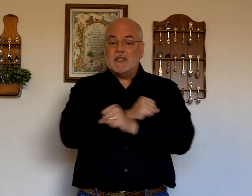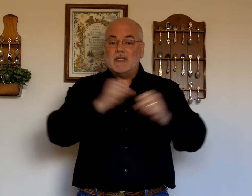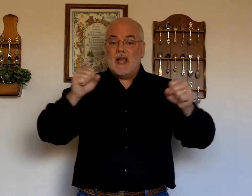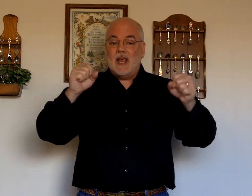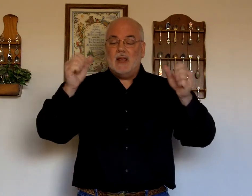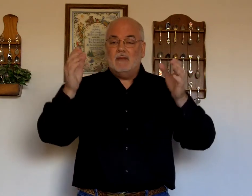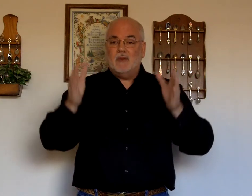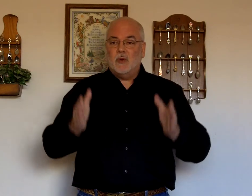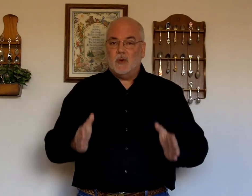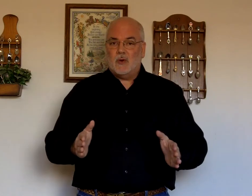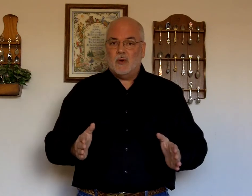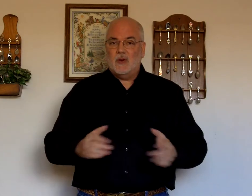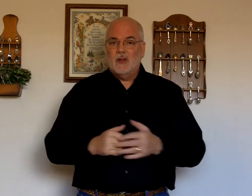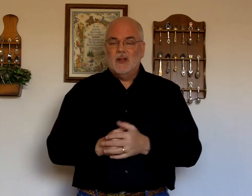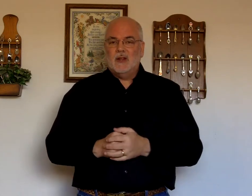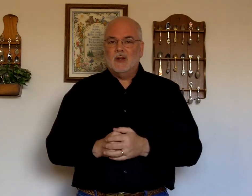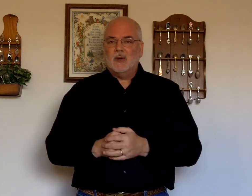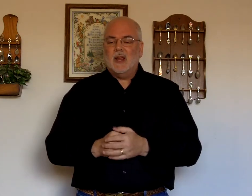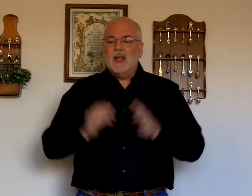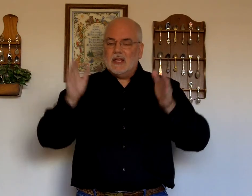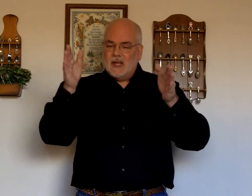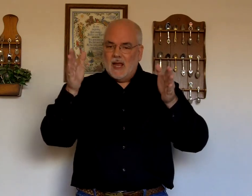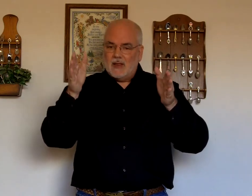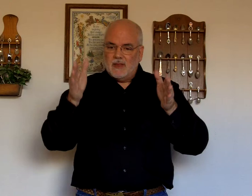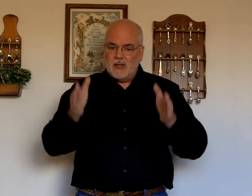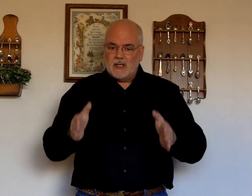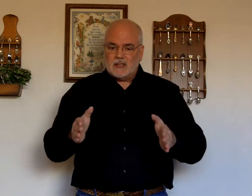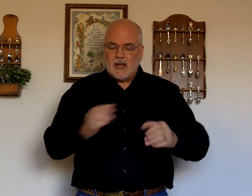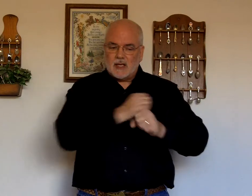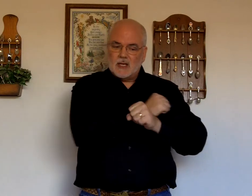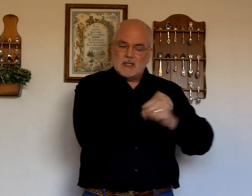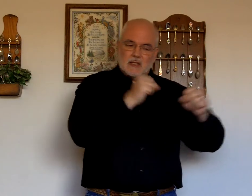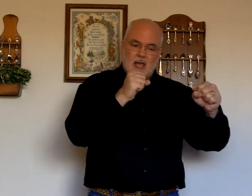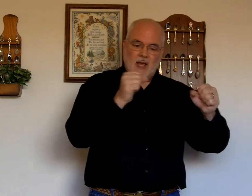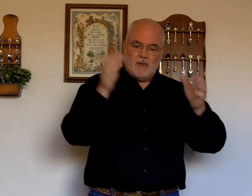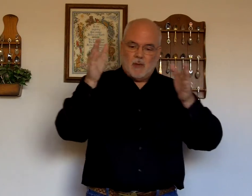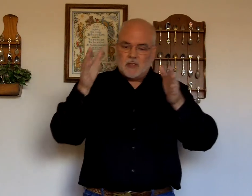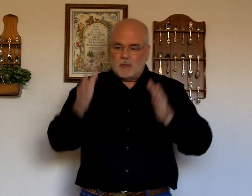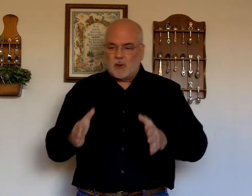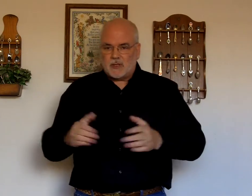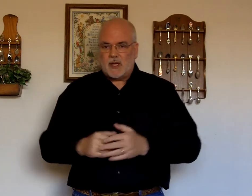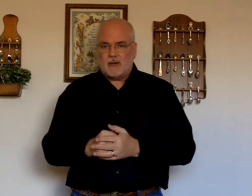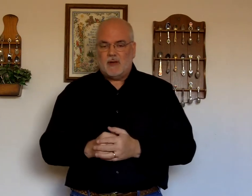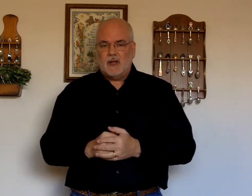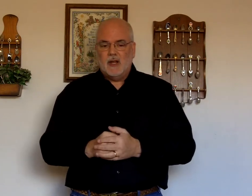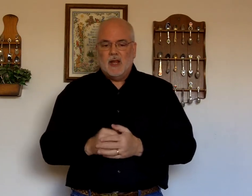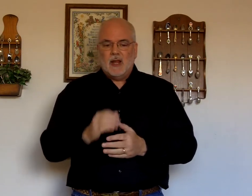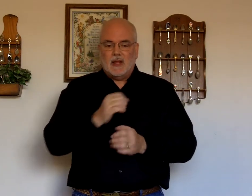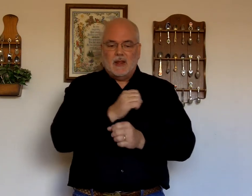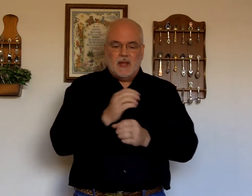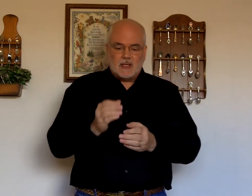savior. Okay? See how this takes. Save. makes a person out of it. This.